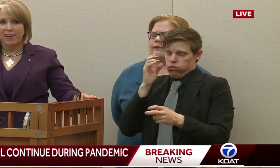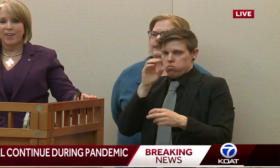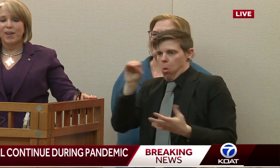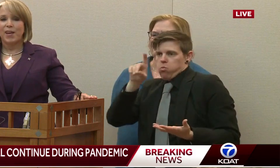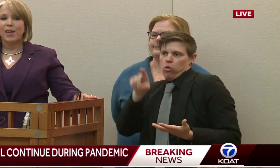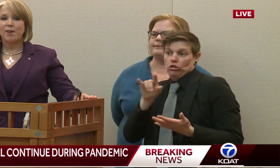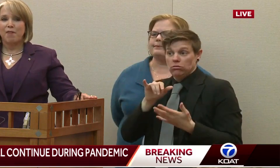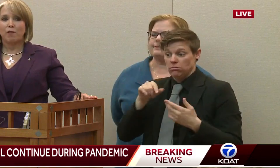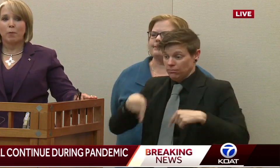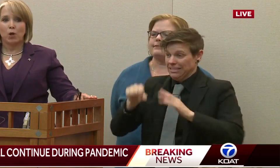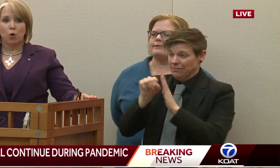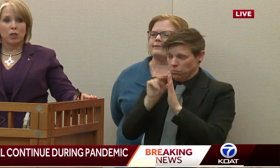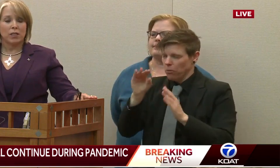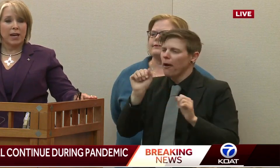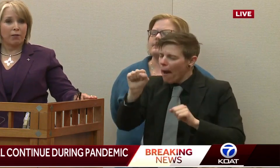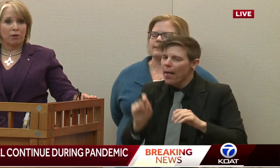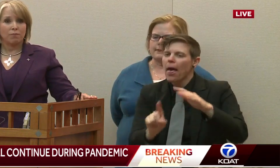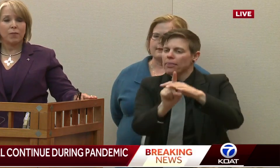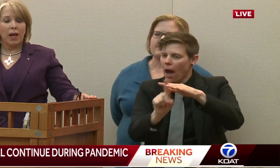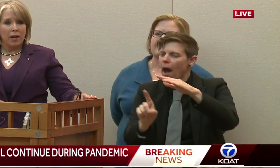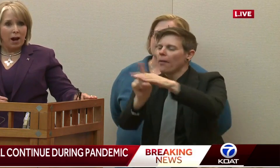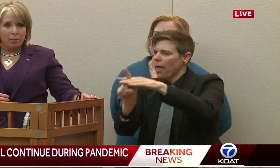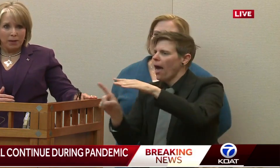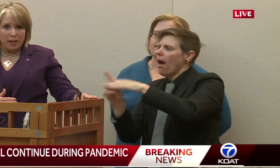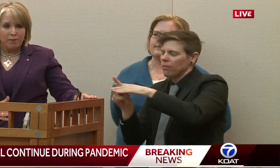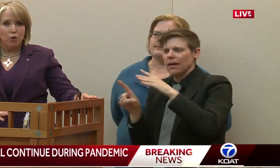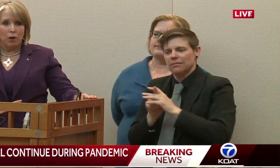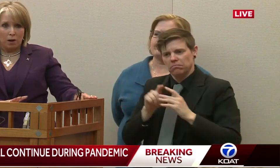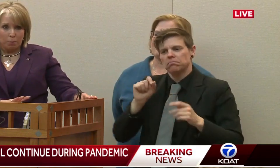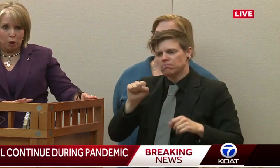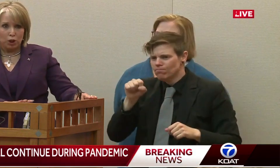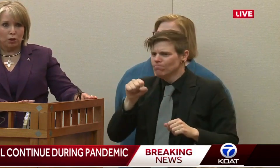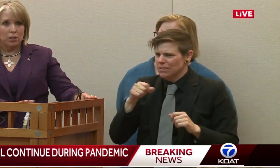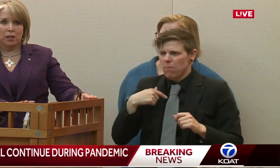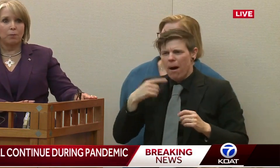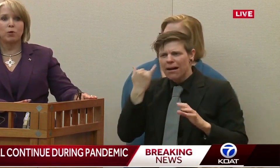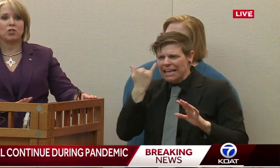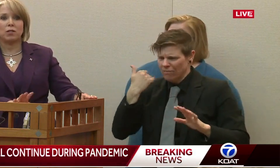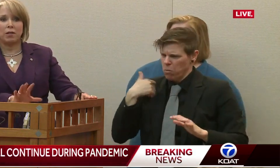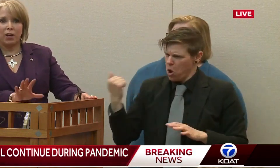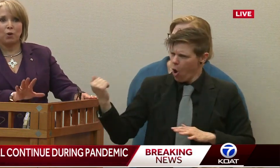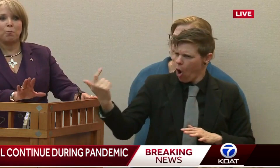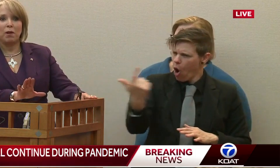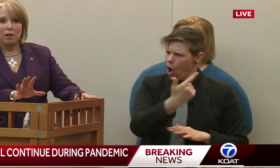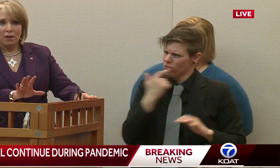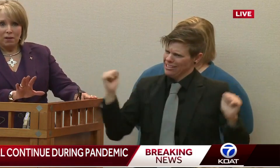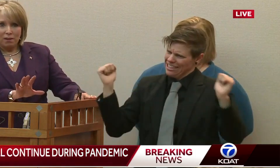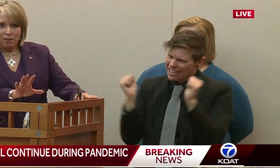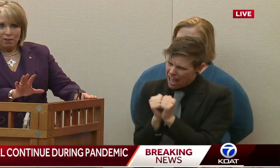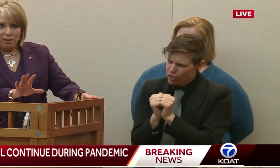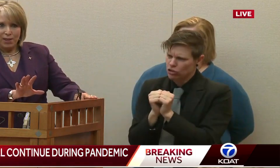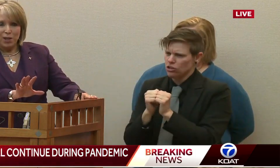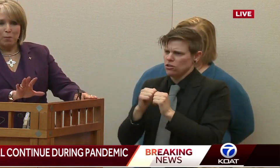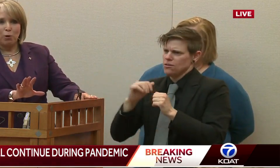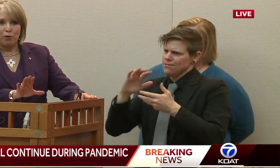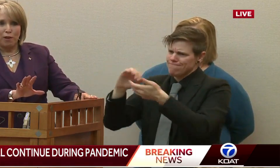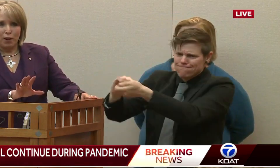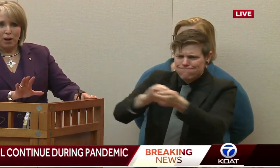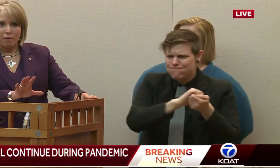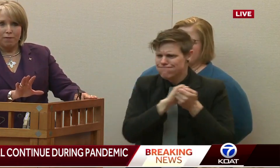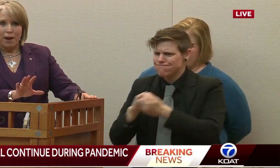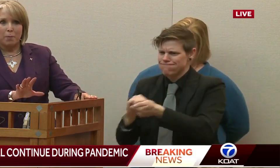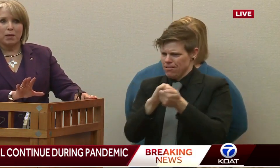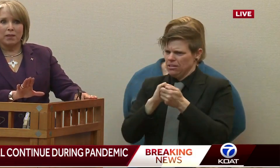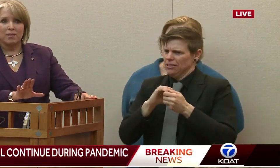for our state if everybody works together. And I'm going to give you a personal example, which doesn't help the example